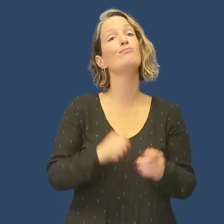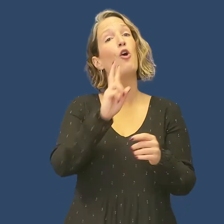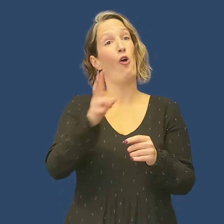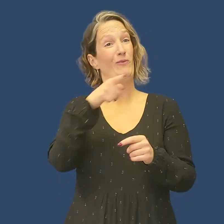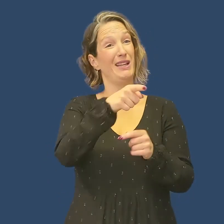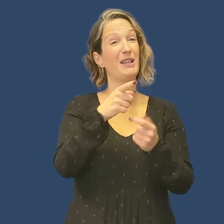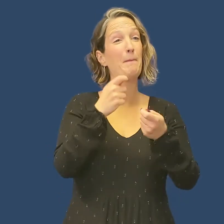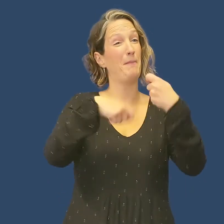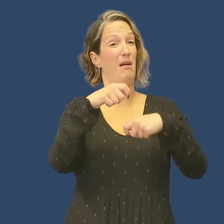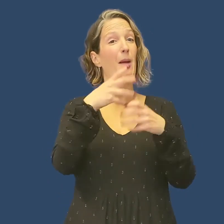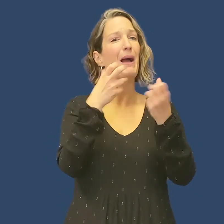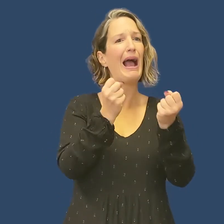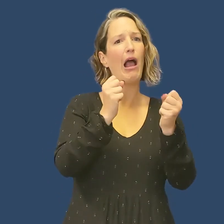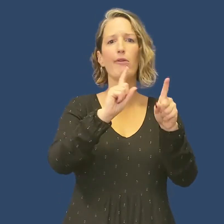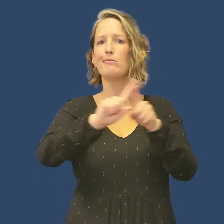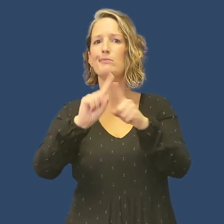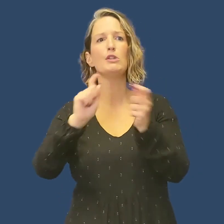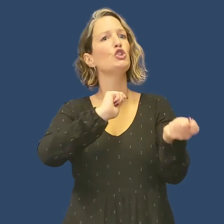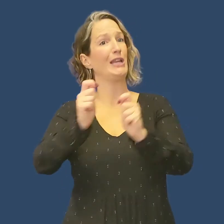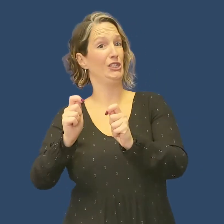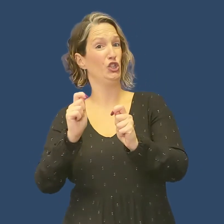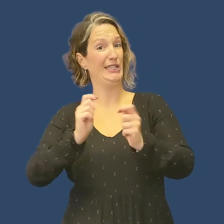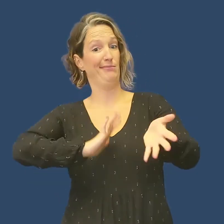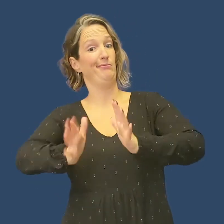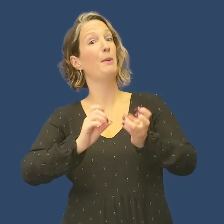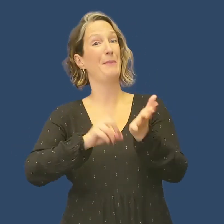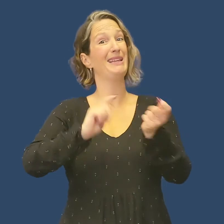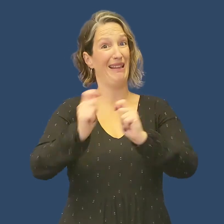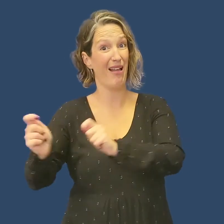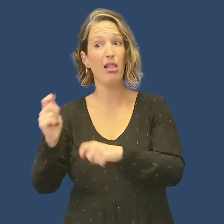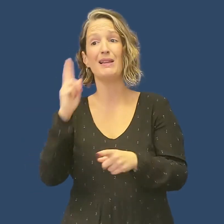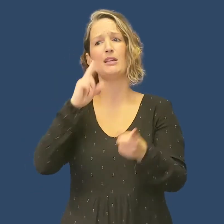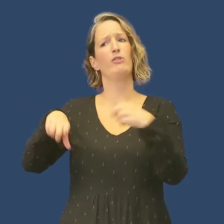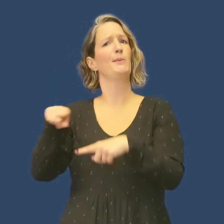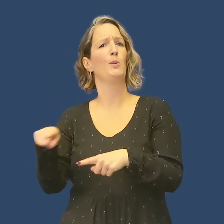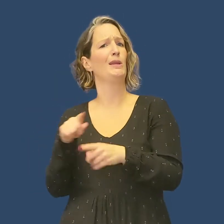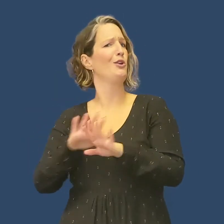So we see these changes impacting language use, and the Deaf community are not happy with this.